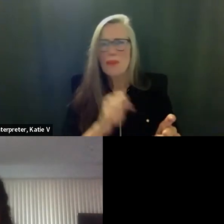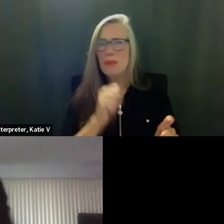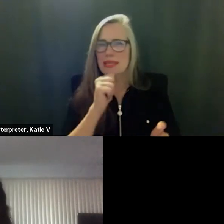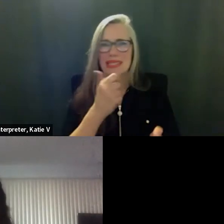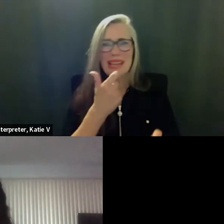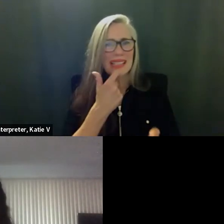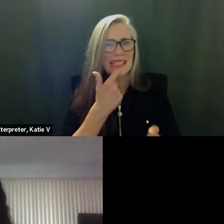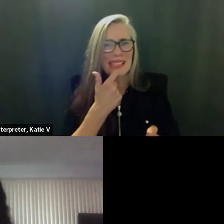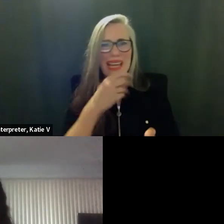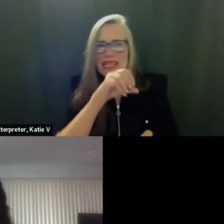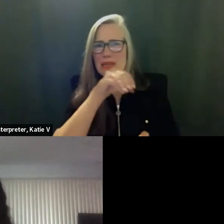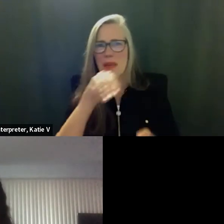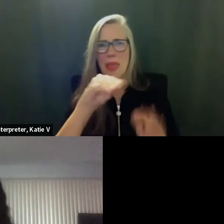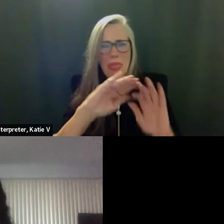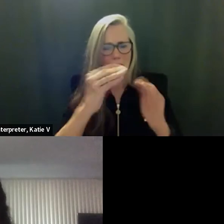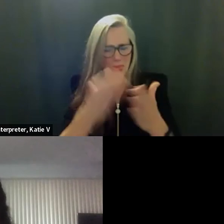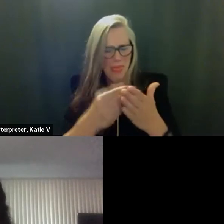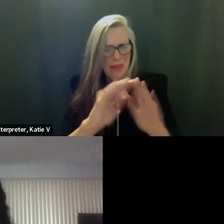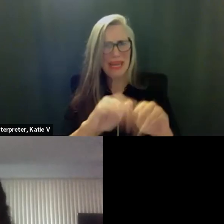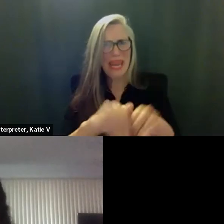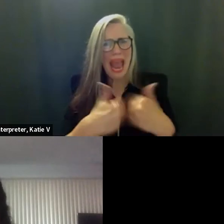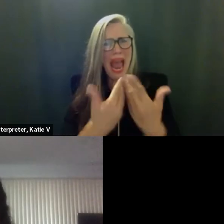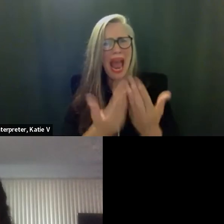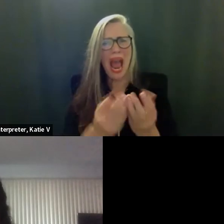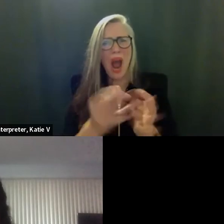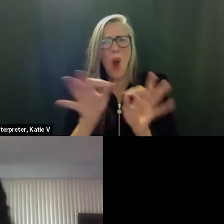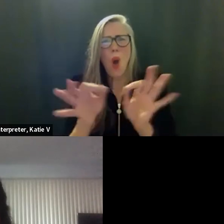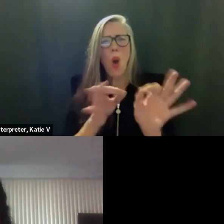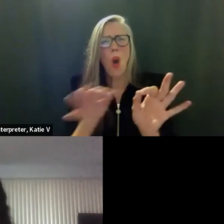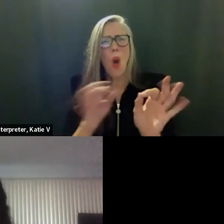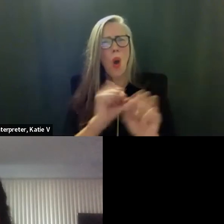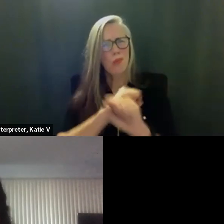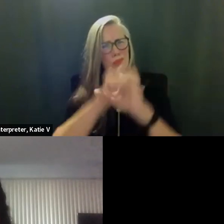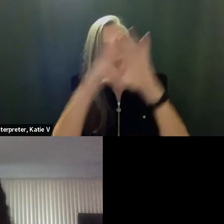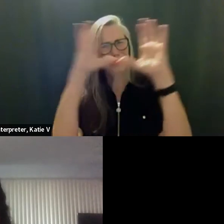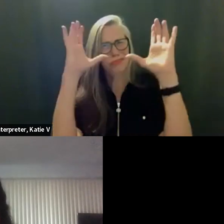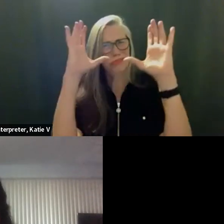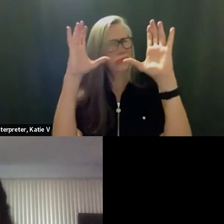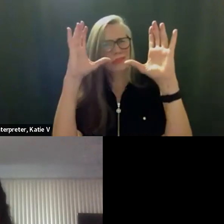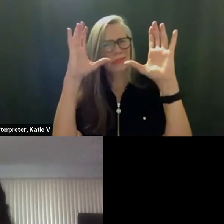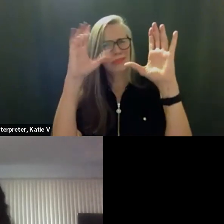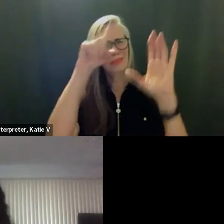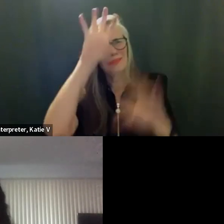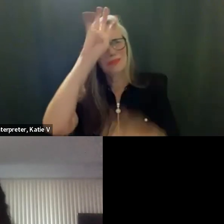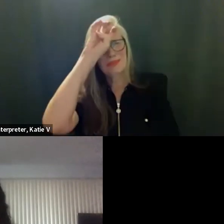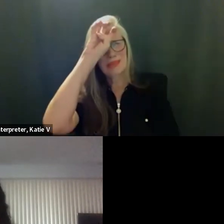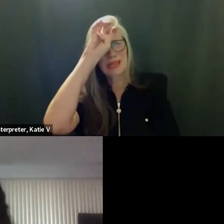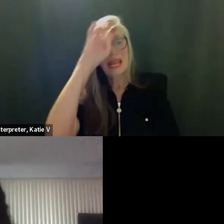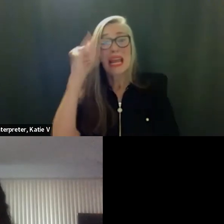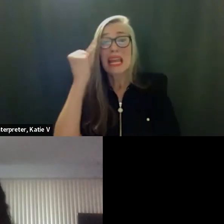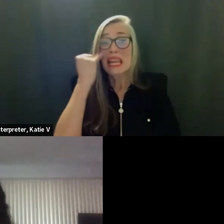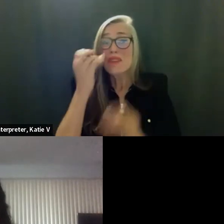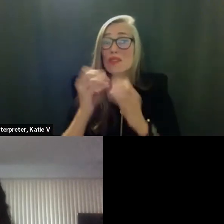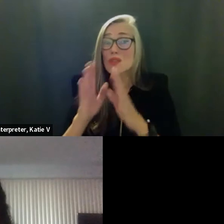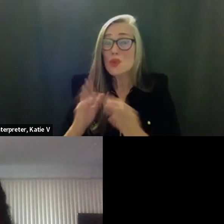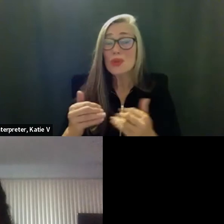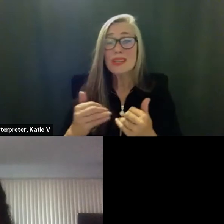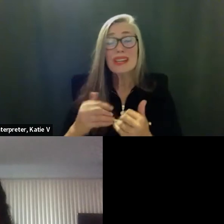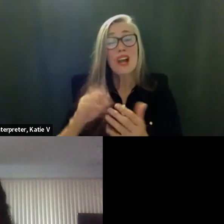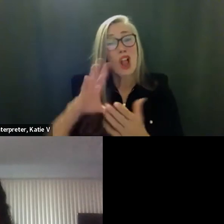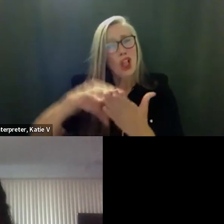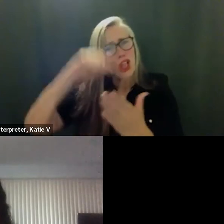the money is spent and the reason why this is very important and particularly with the students with learning differences is because